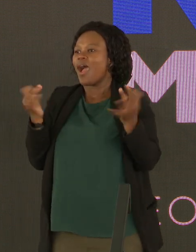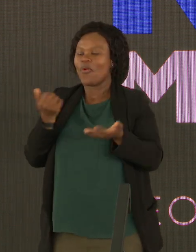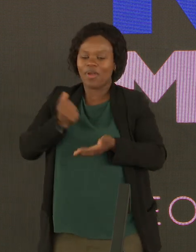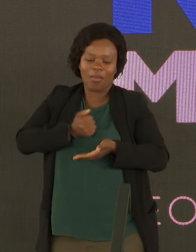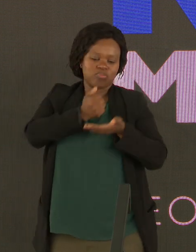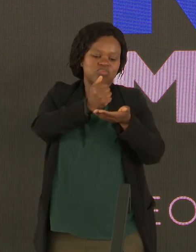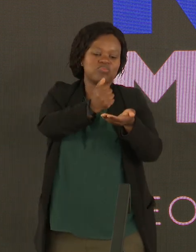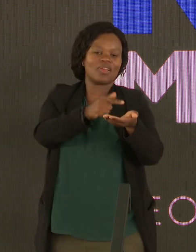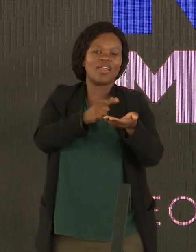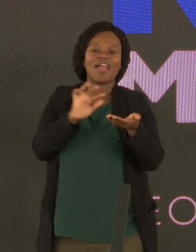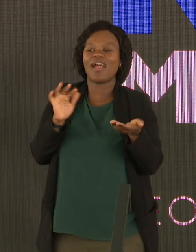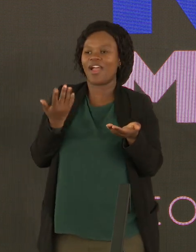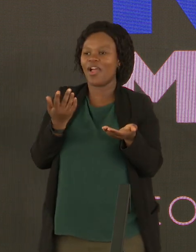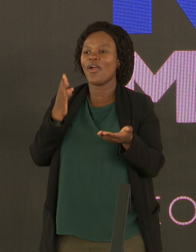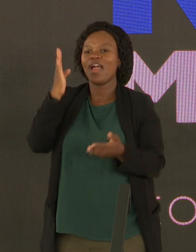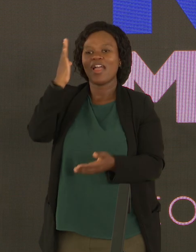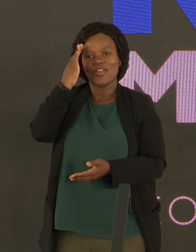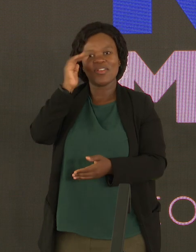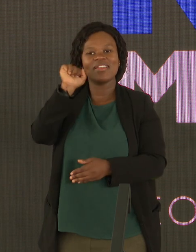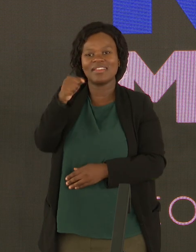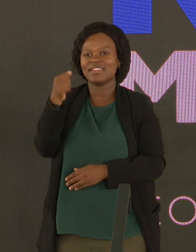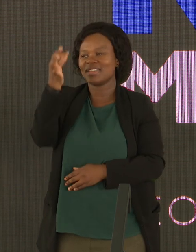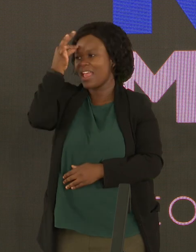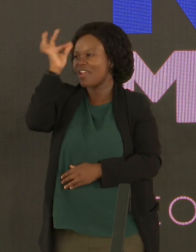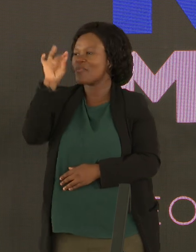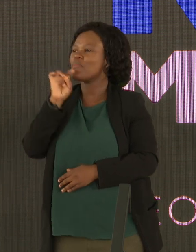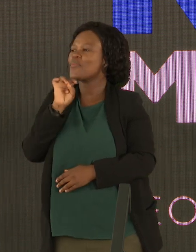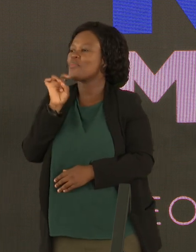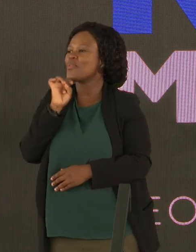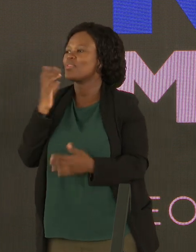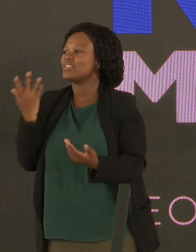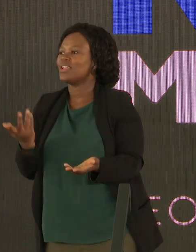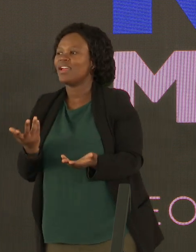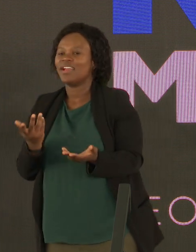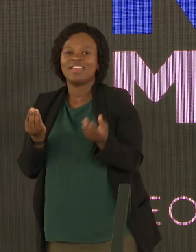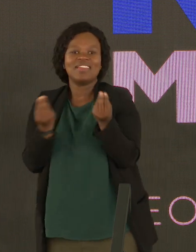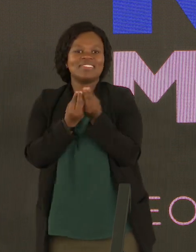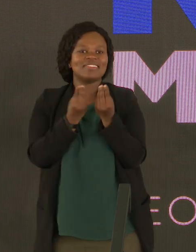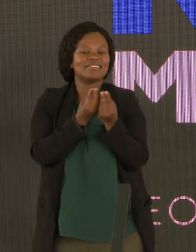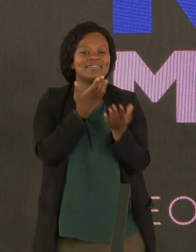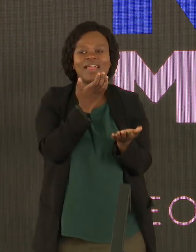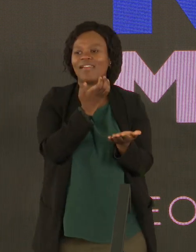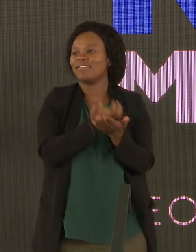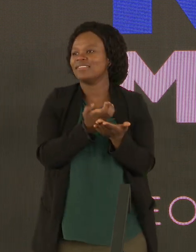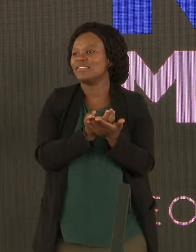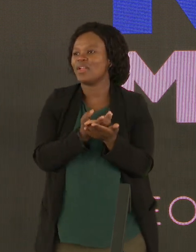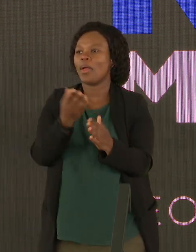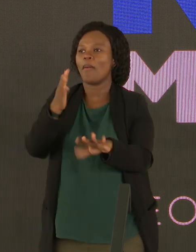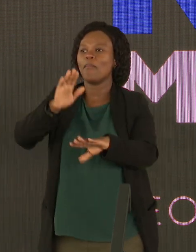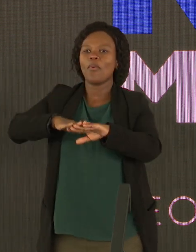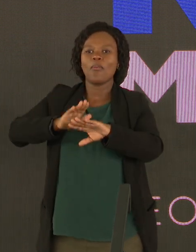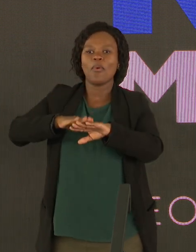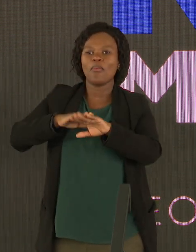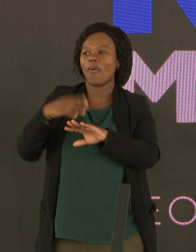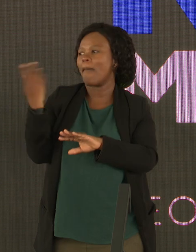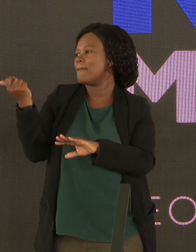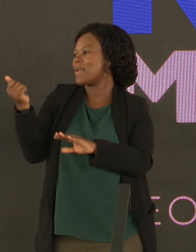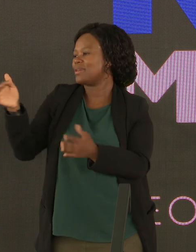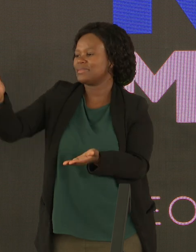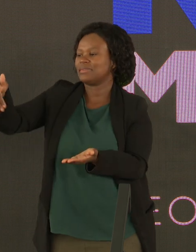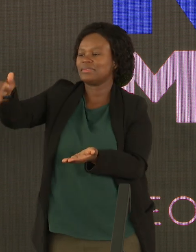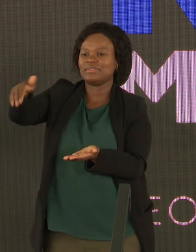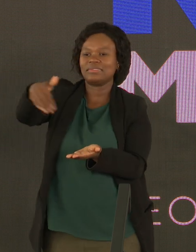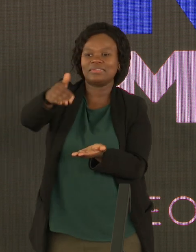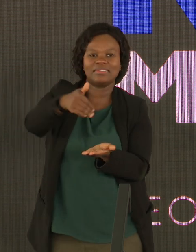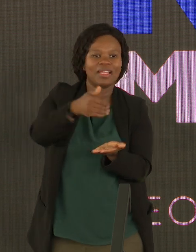I said, our government is literally using things like commodity booms and the extra revenues that they get from the mining sector to pay